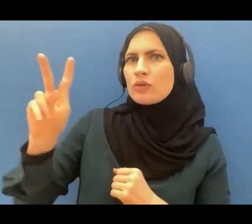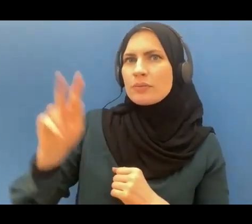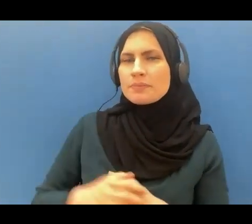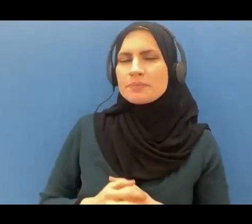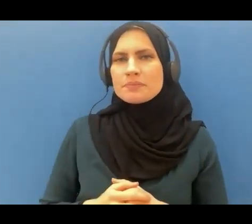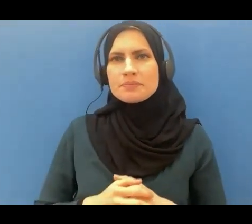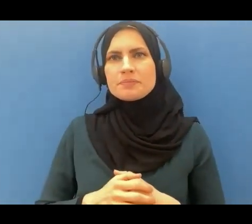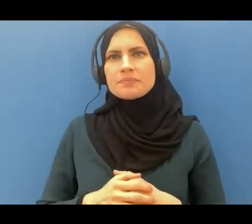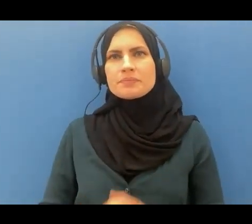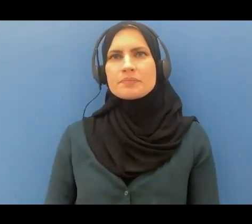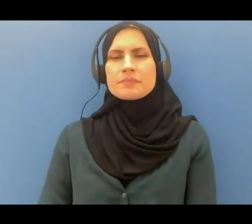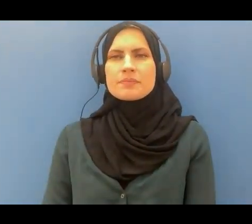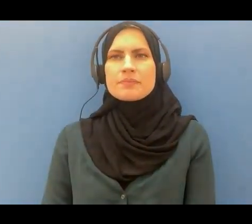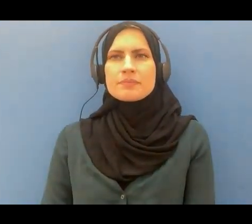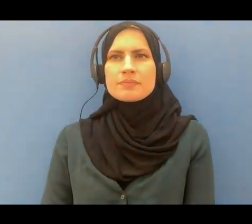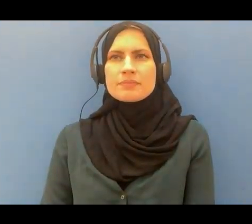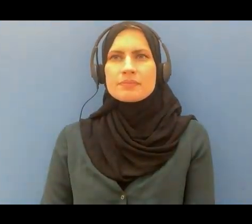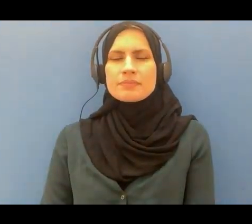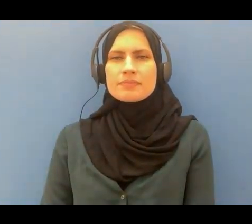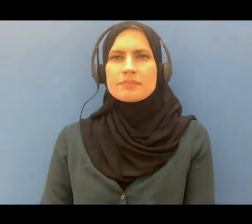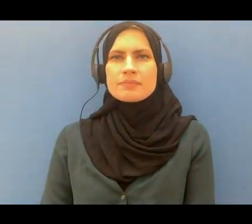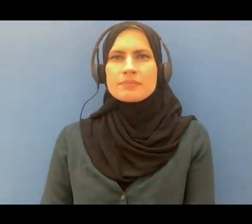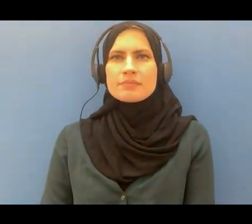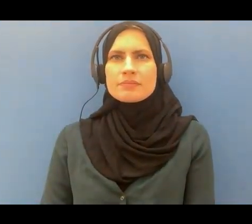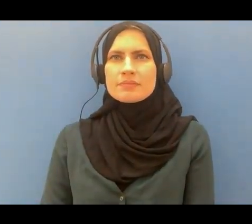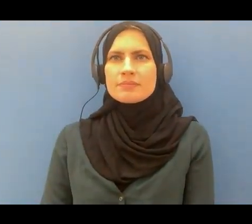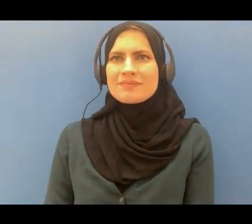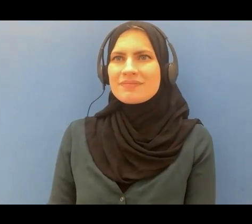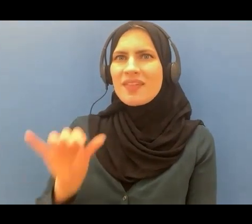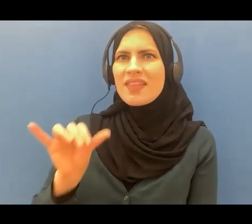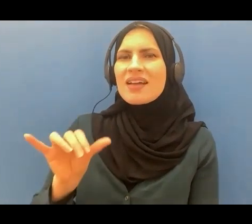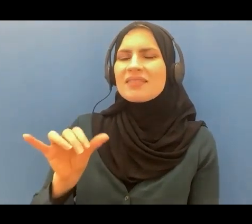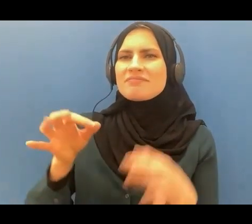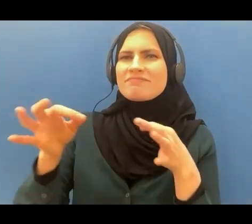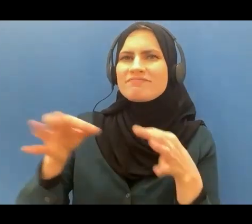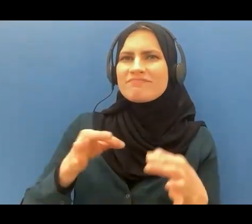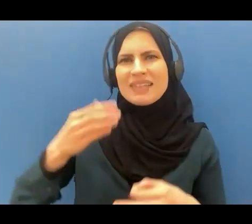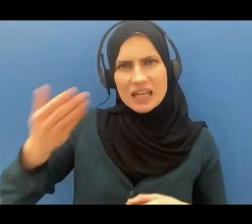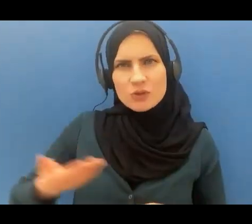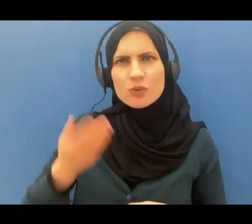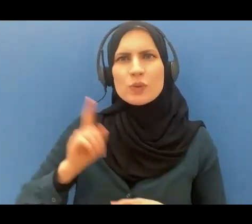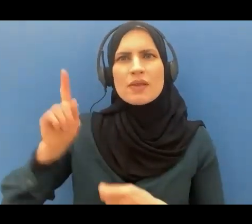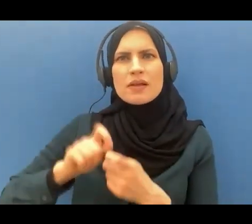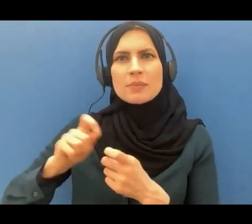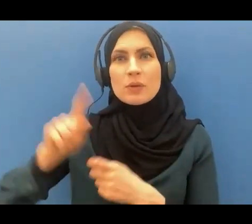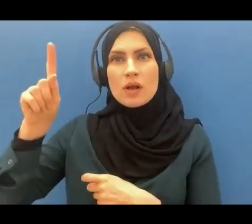why is this extensive introduction of Allah it is because